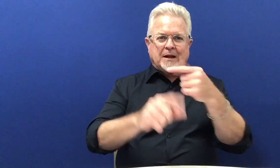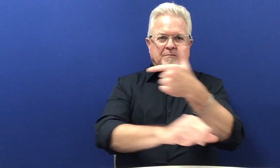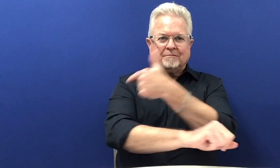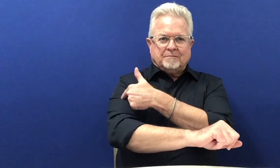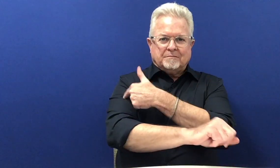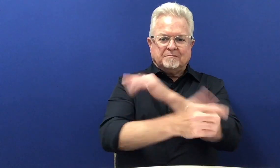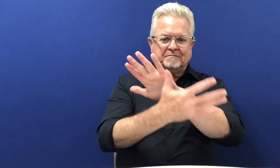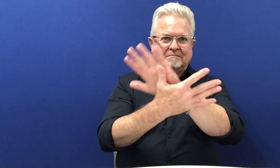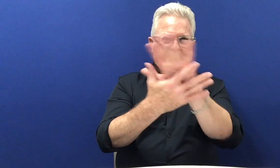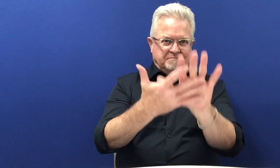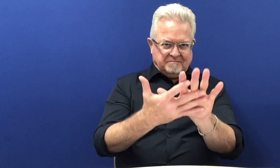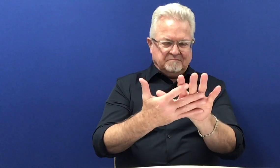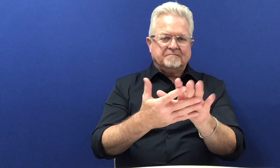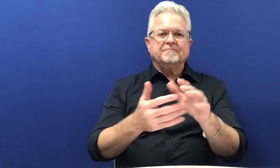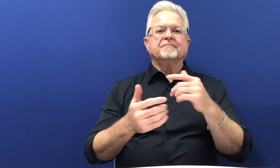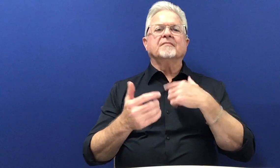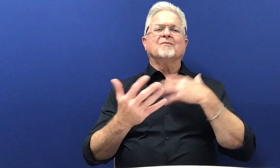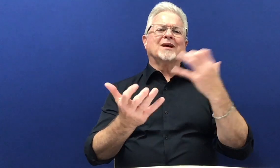Now I'd like to talk to you about vaccines.